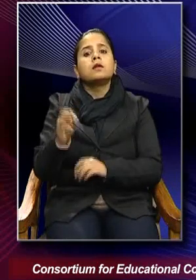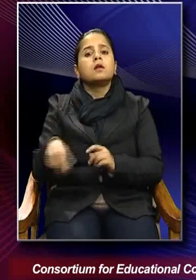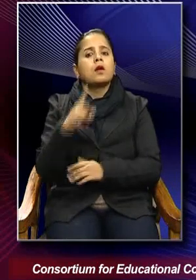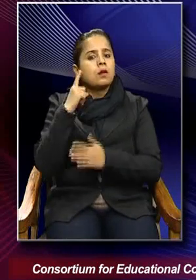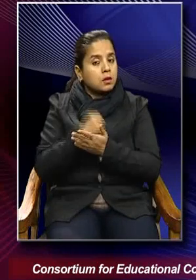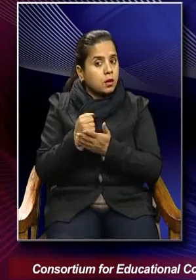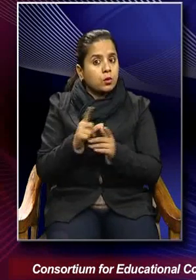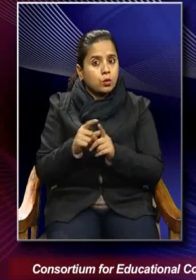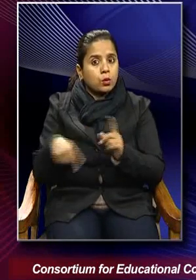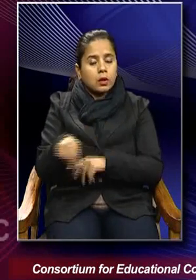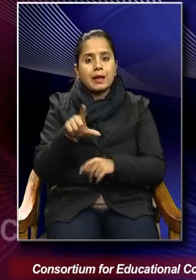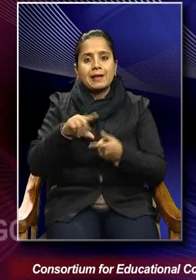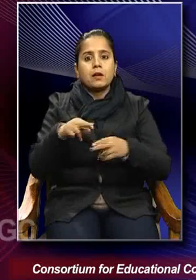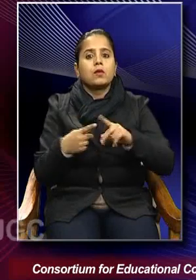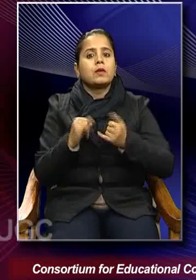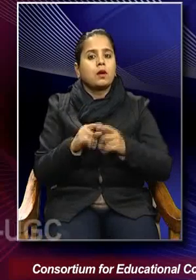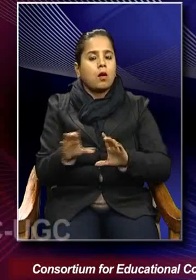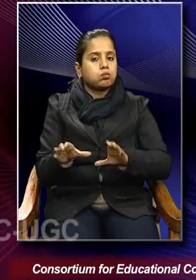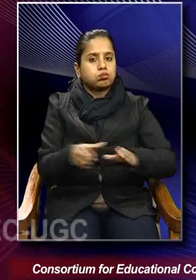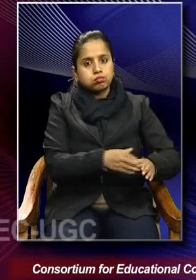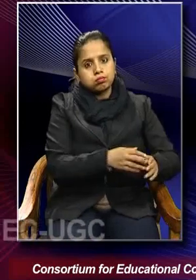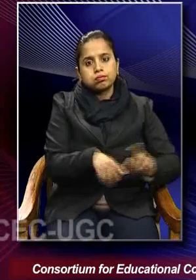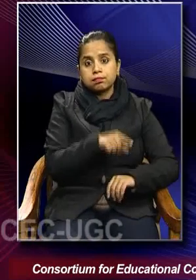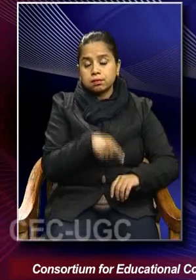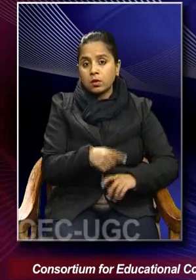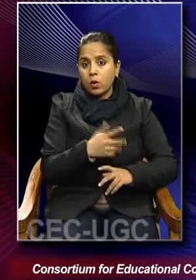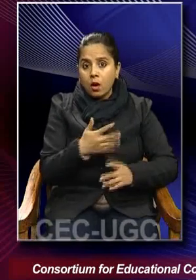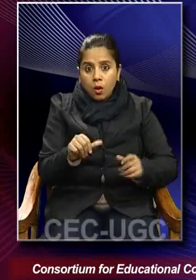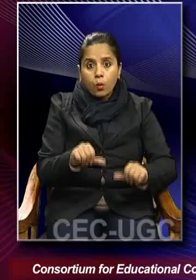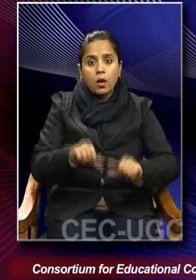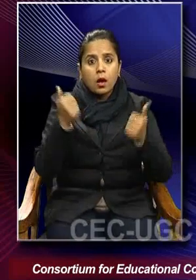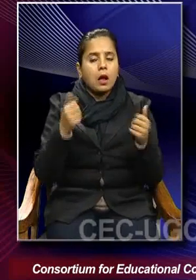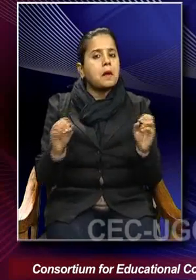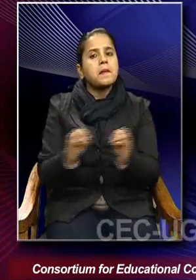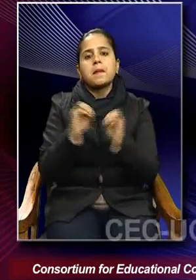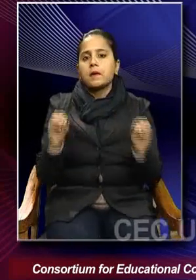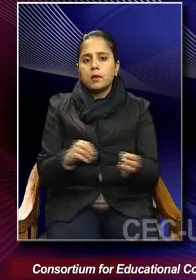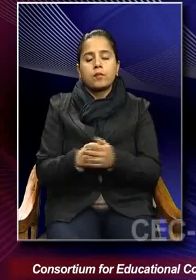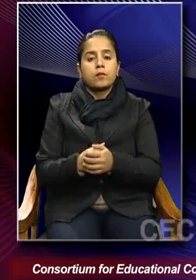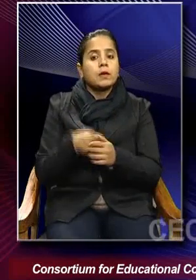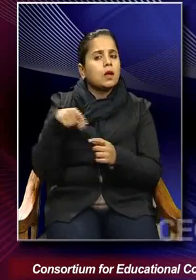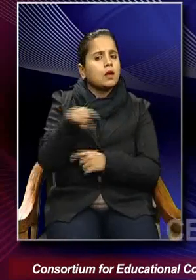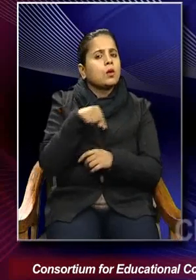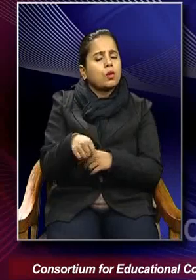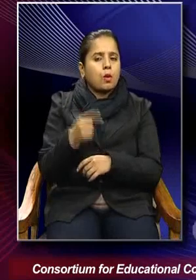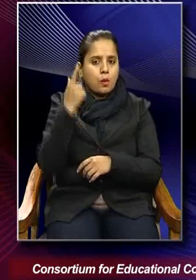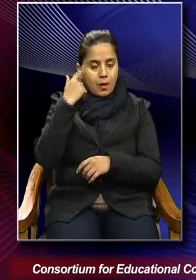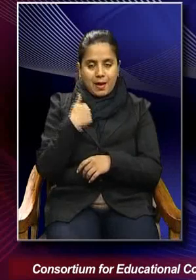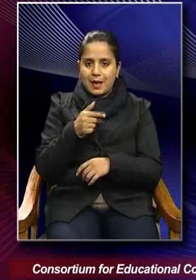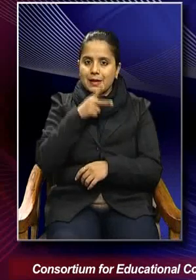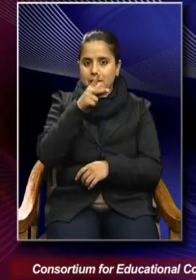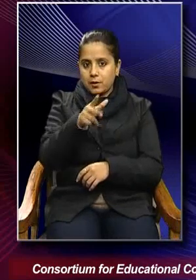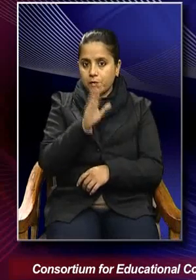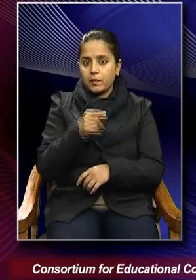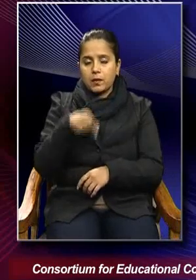establish leftist dictatorships did not quite meet with success. So, while we are saying that